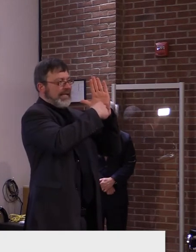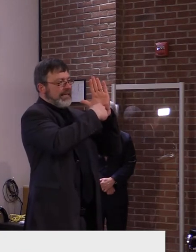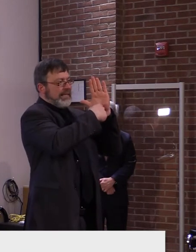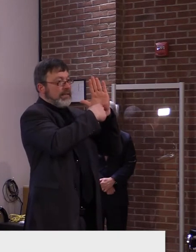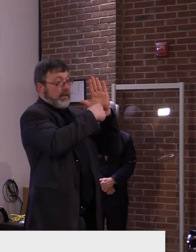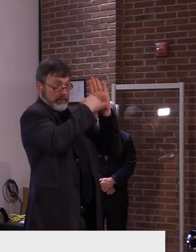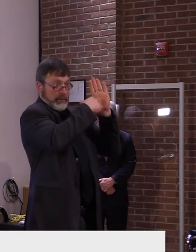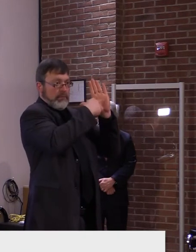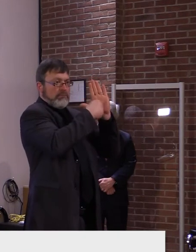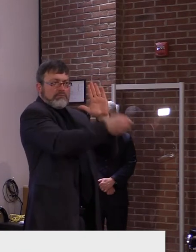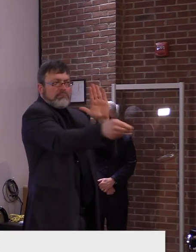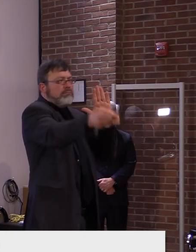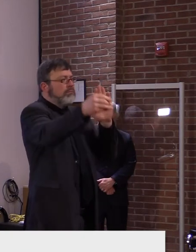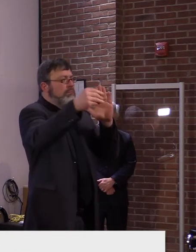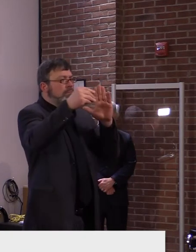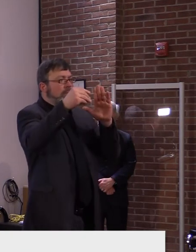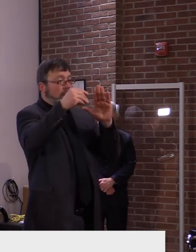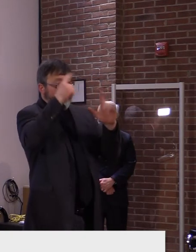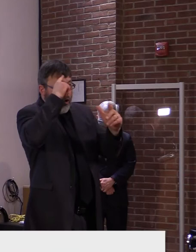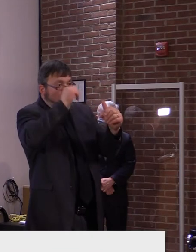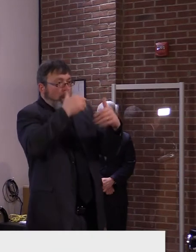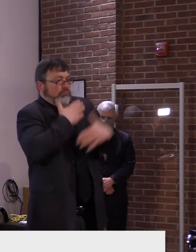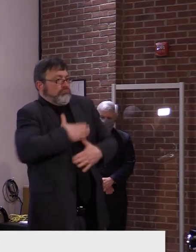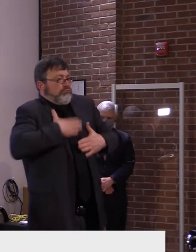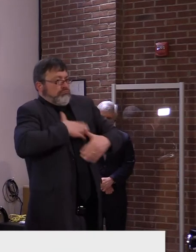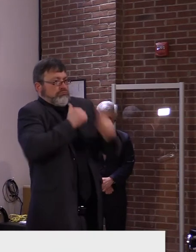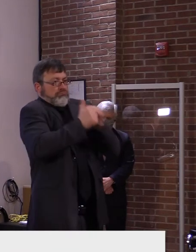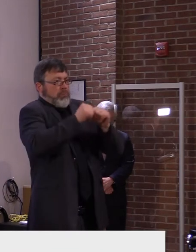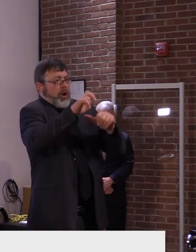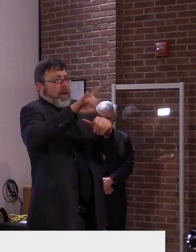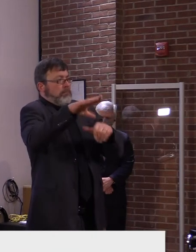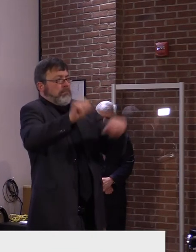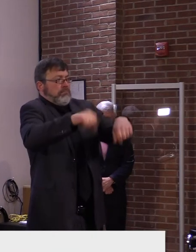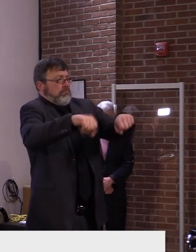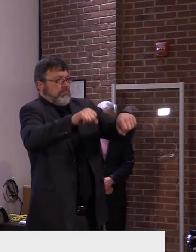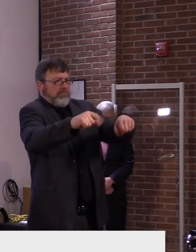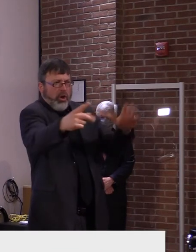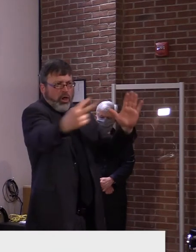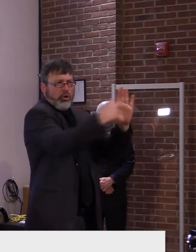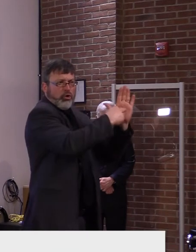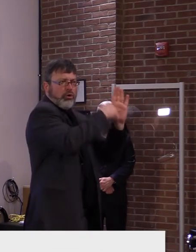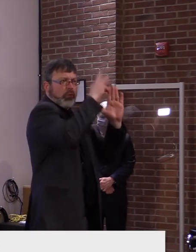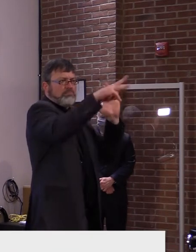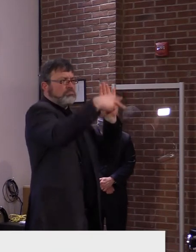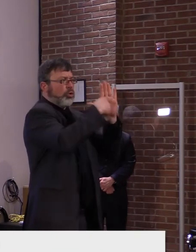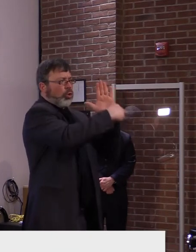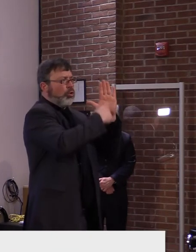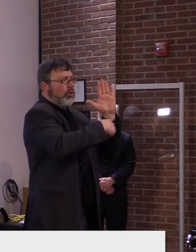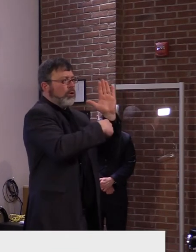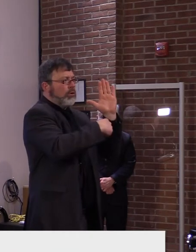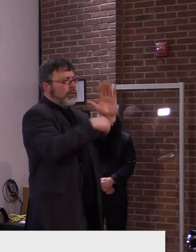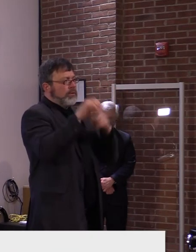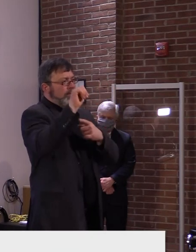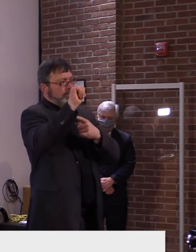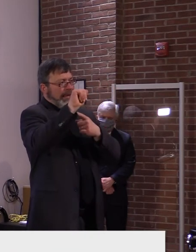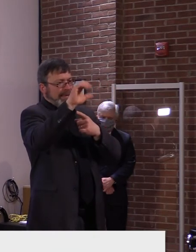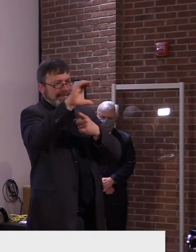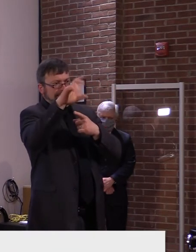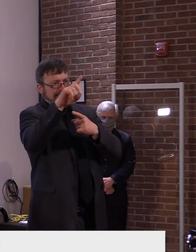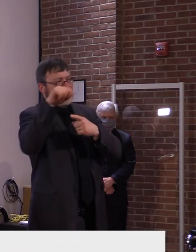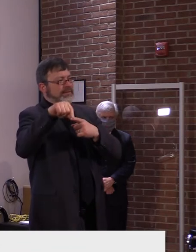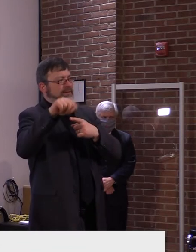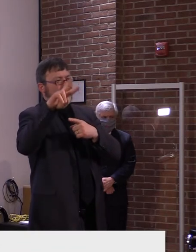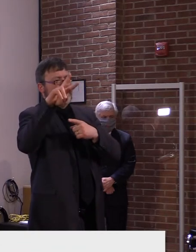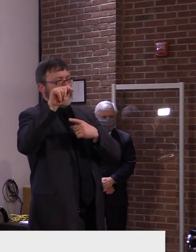on our workspace, uh, in our workspace, on our webpage at accd.vermont.gov. Um,